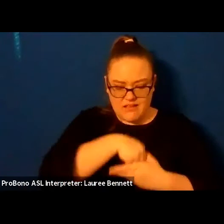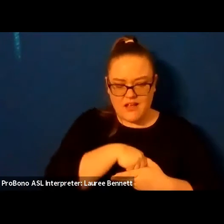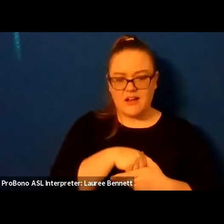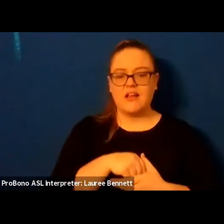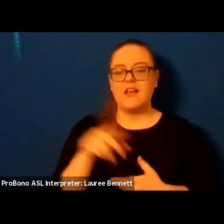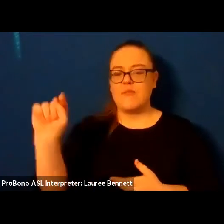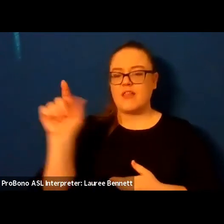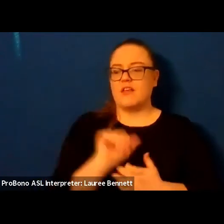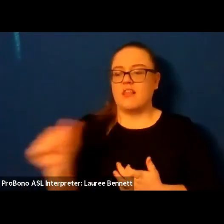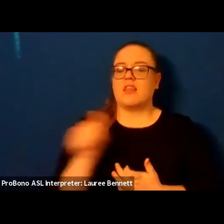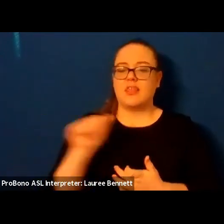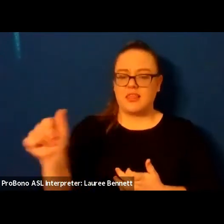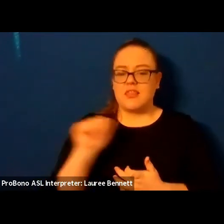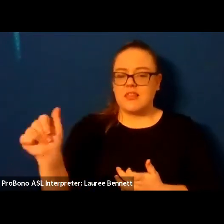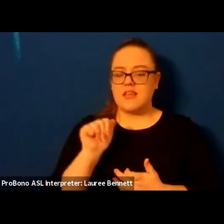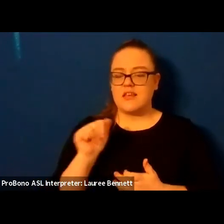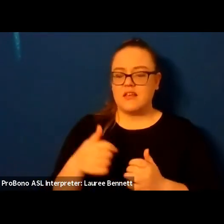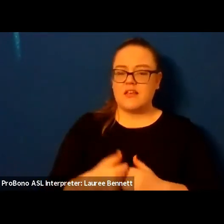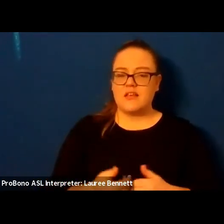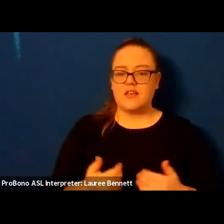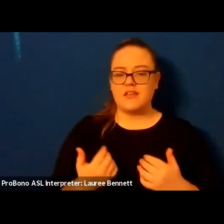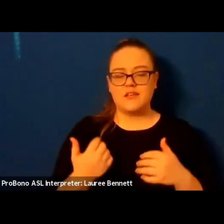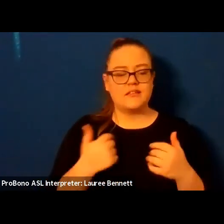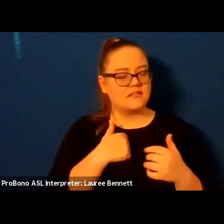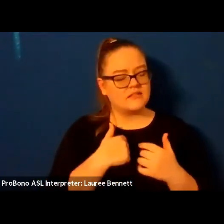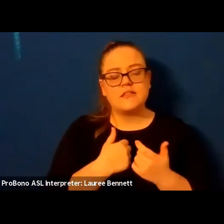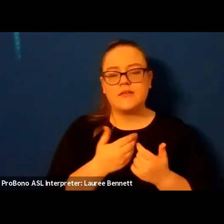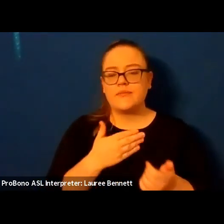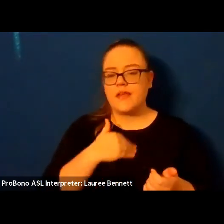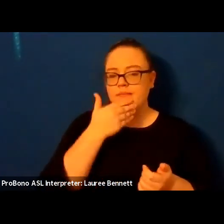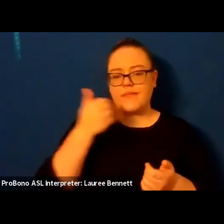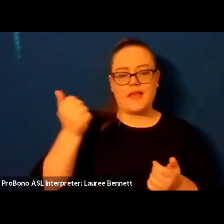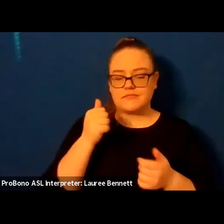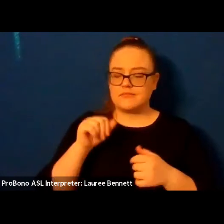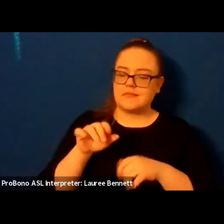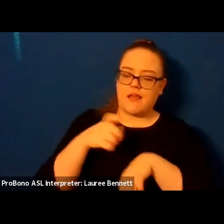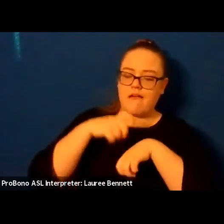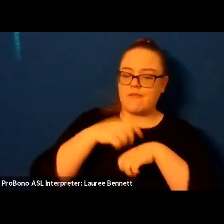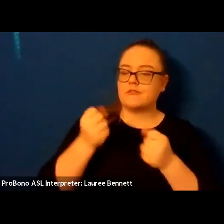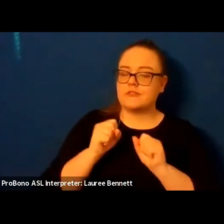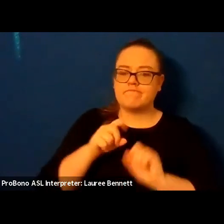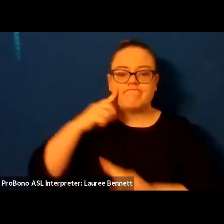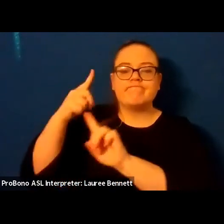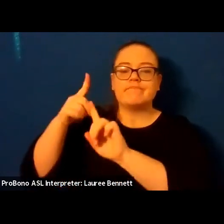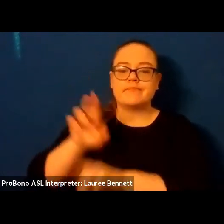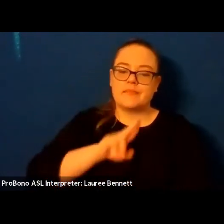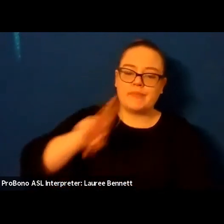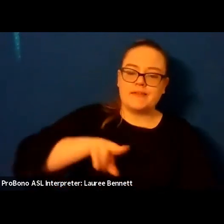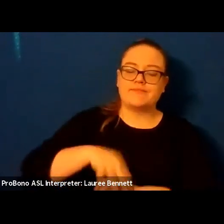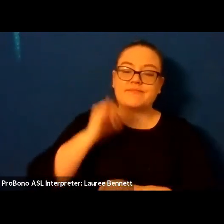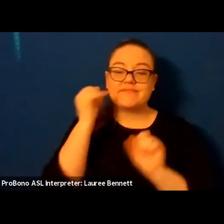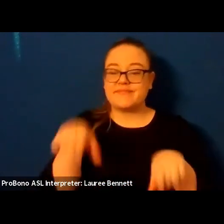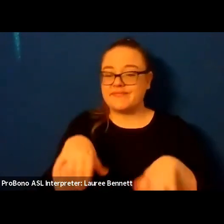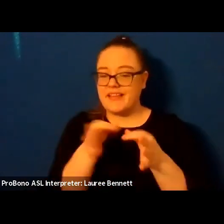one ear my pride intent on beating your best time if you could speak in languages other than